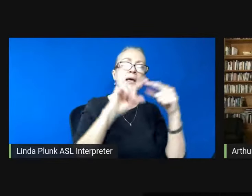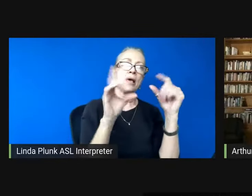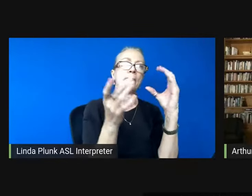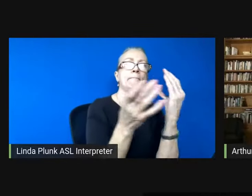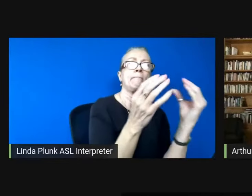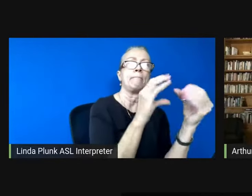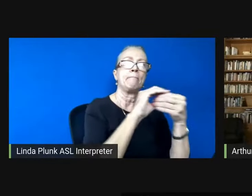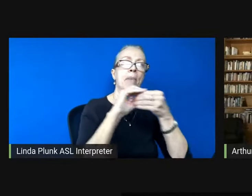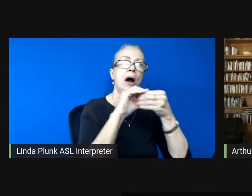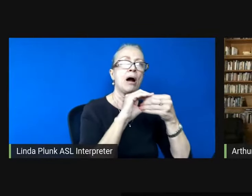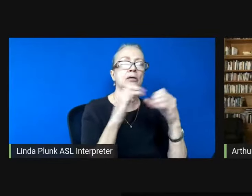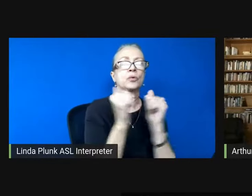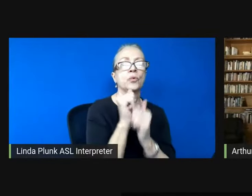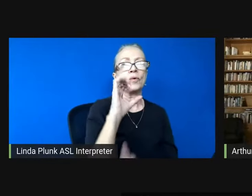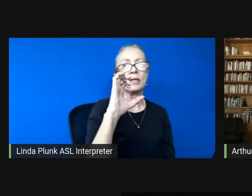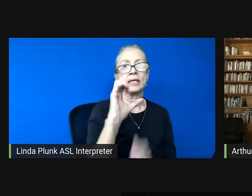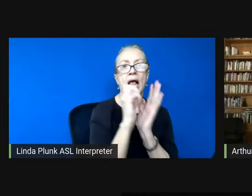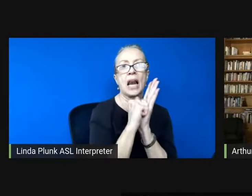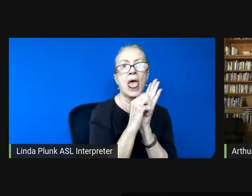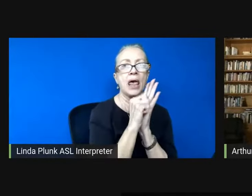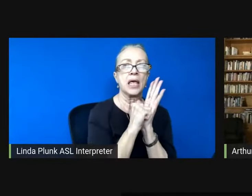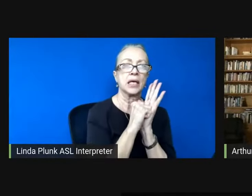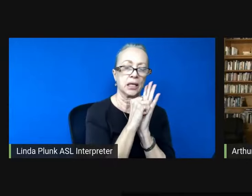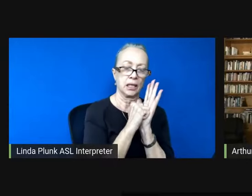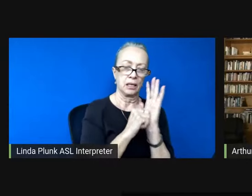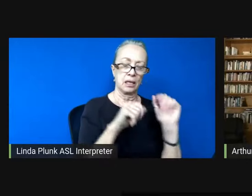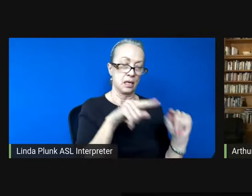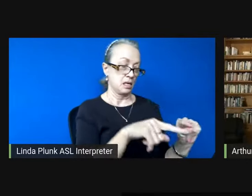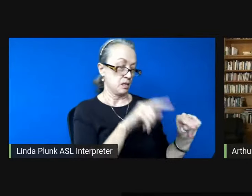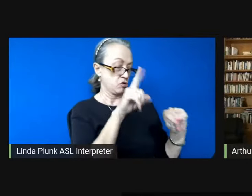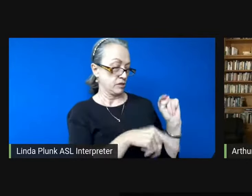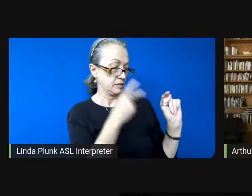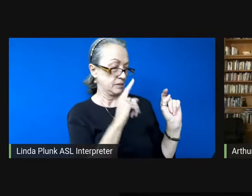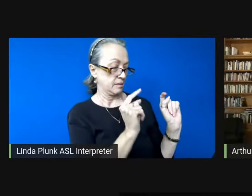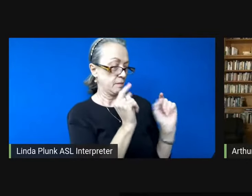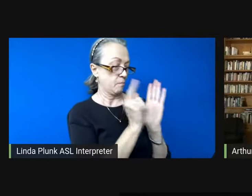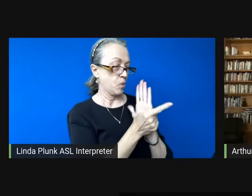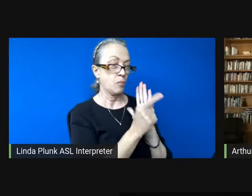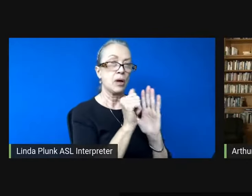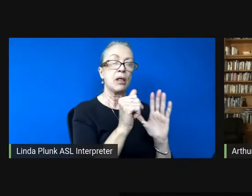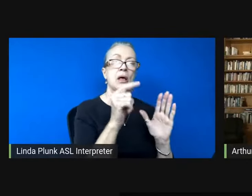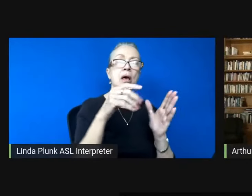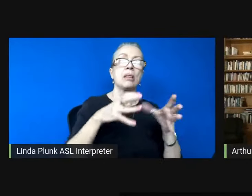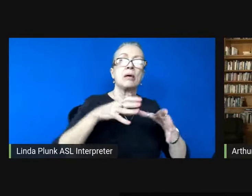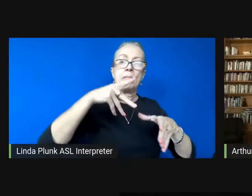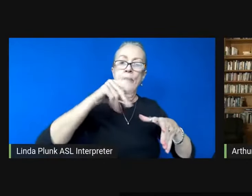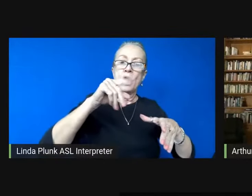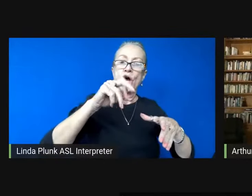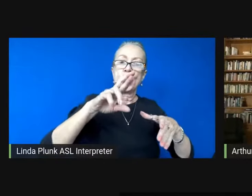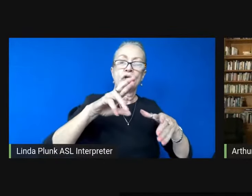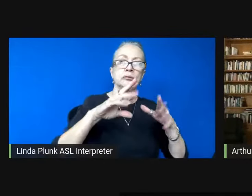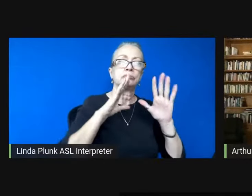in this unseen moment a potter prays because my pattern is out of his